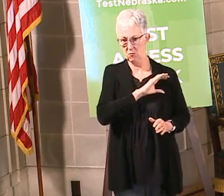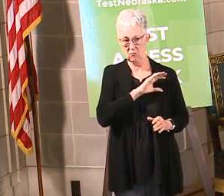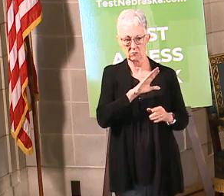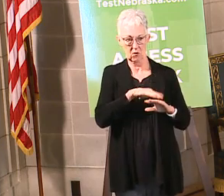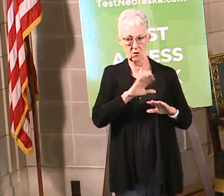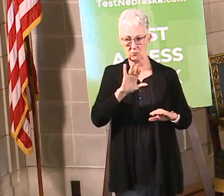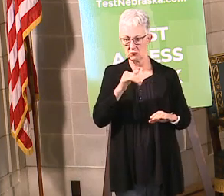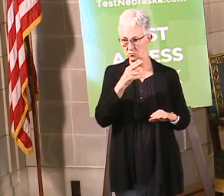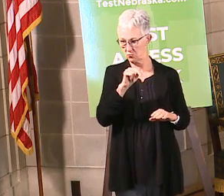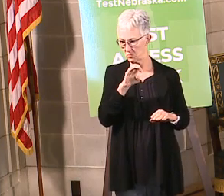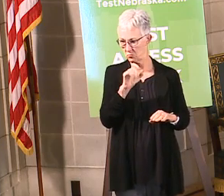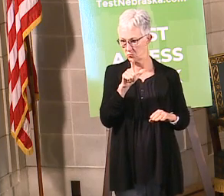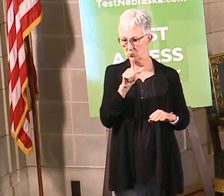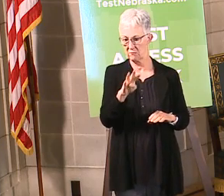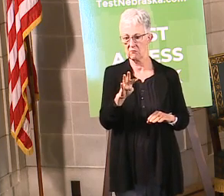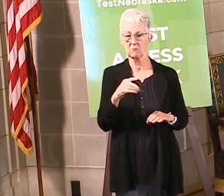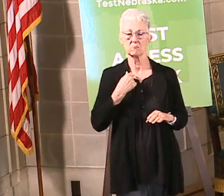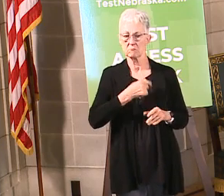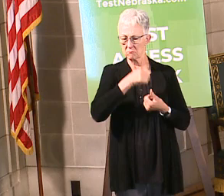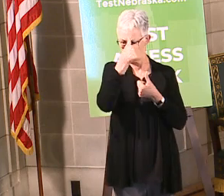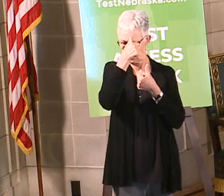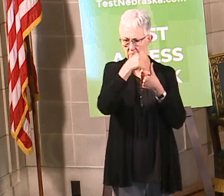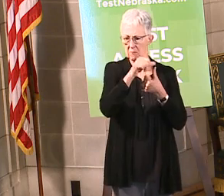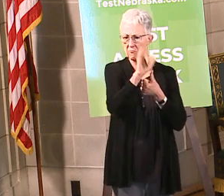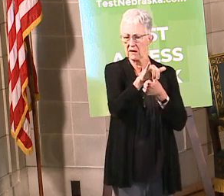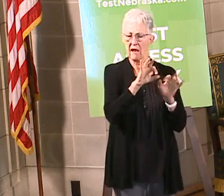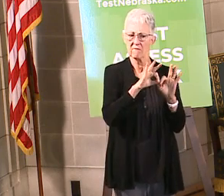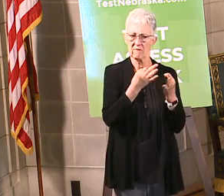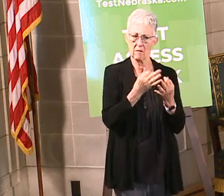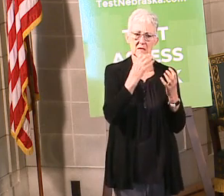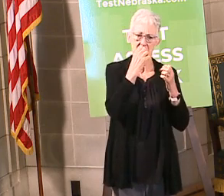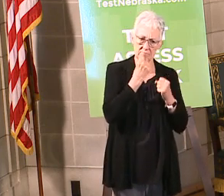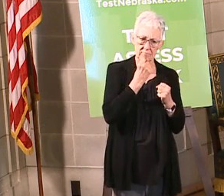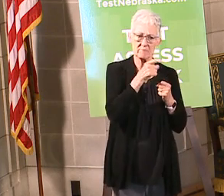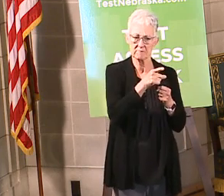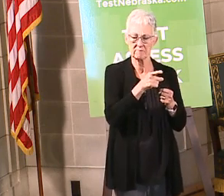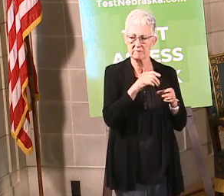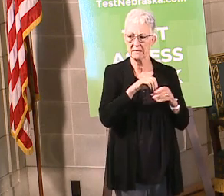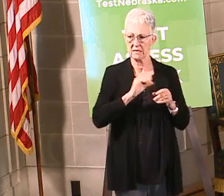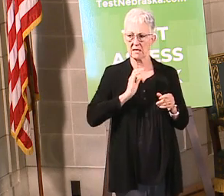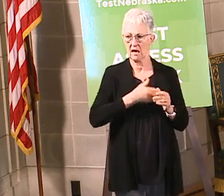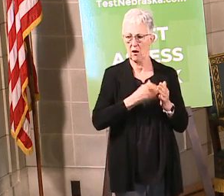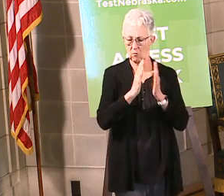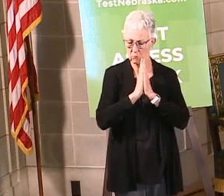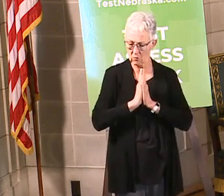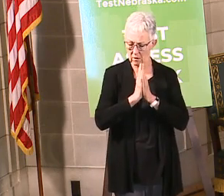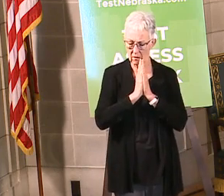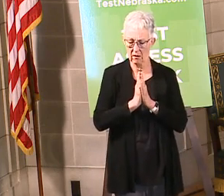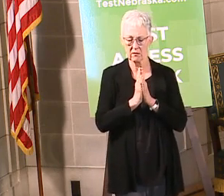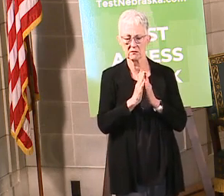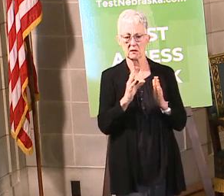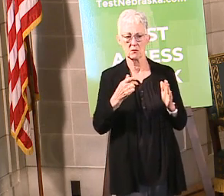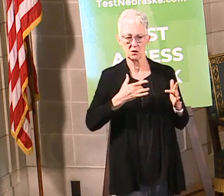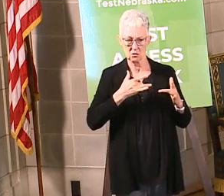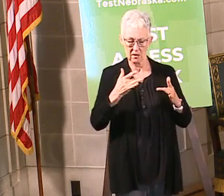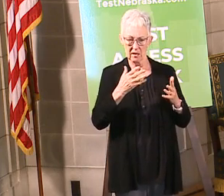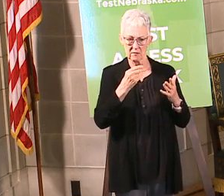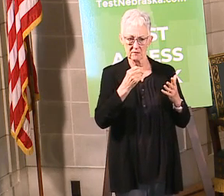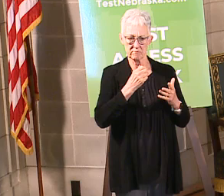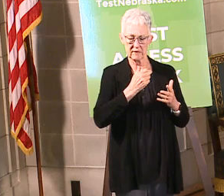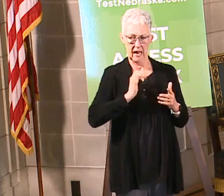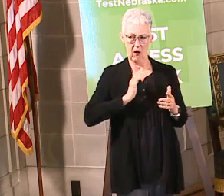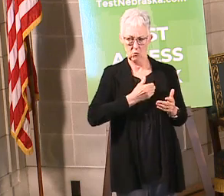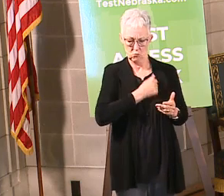him and his family in our prayers. We mourn his loss of someone who had served our country, served our state,